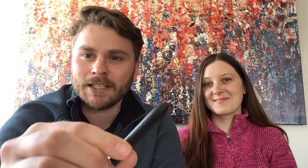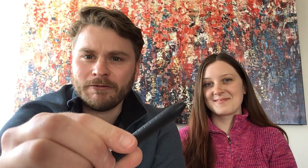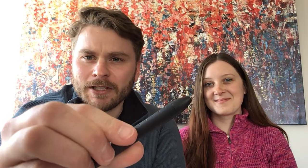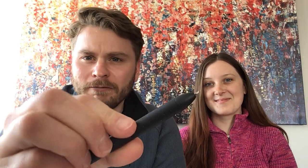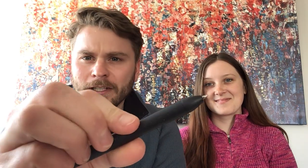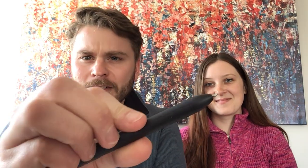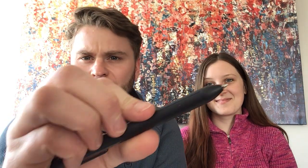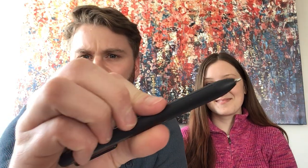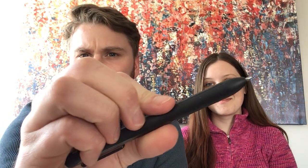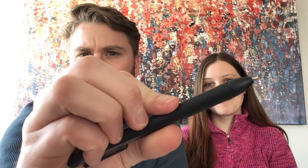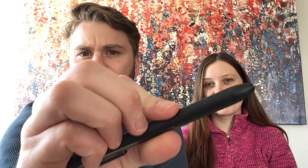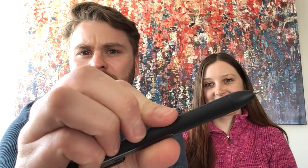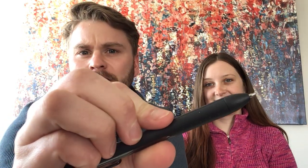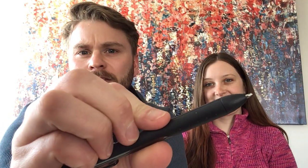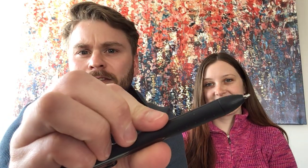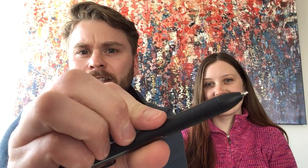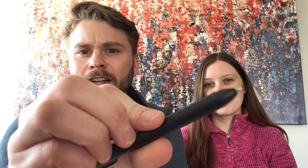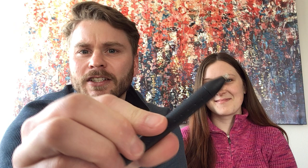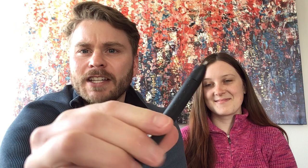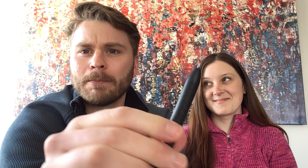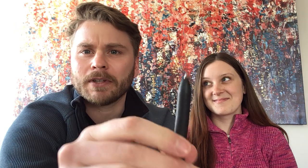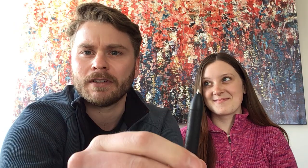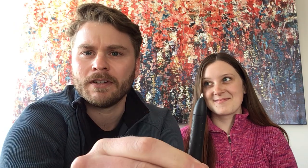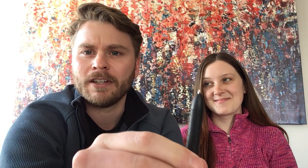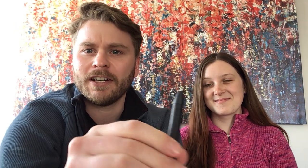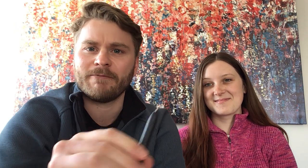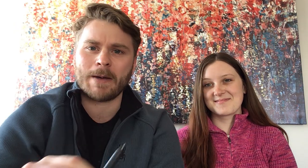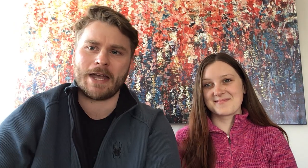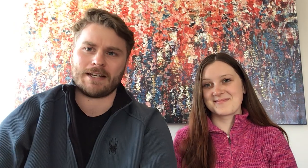can fit very comfortably on the tip of my pen.